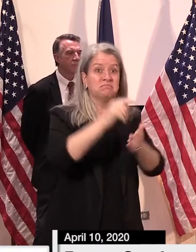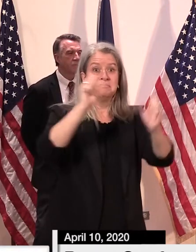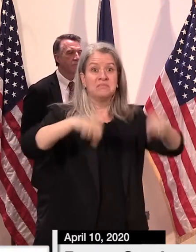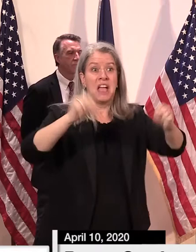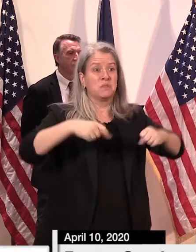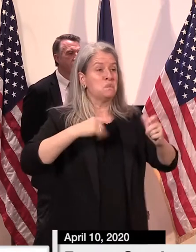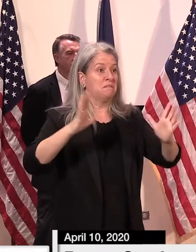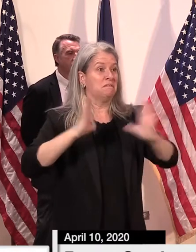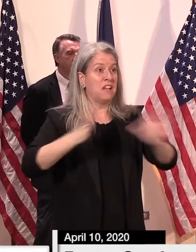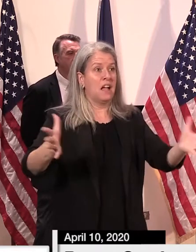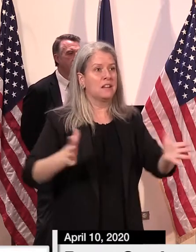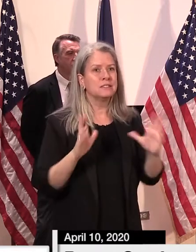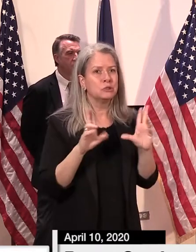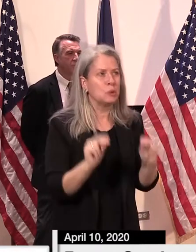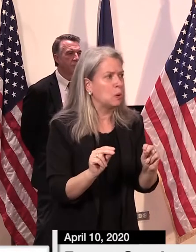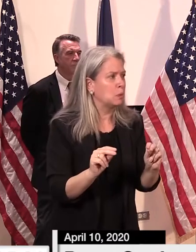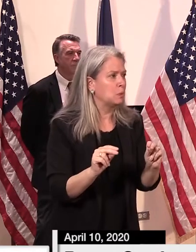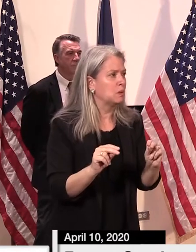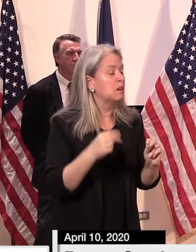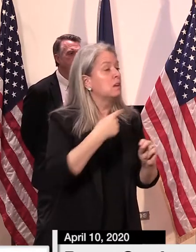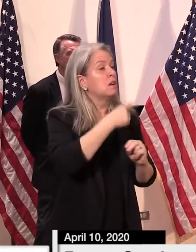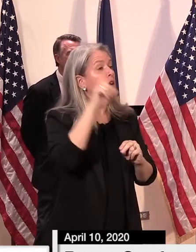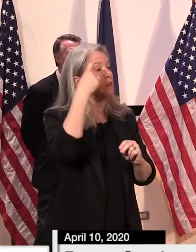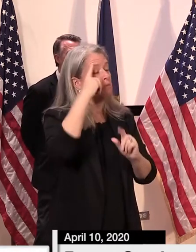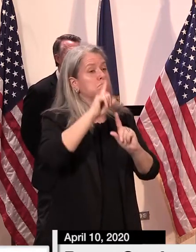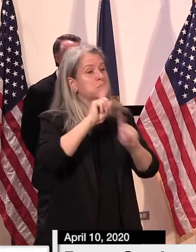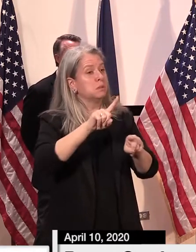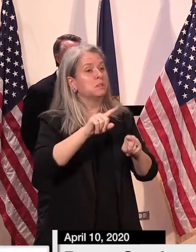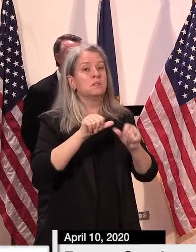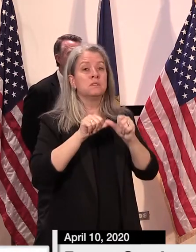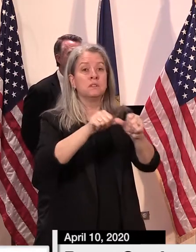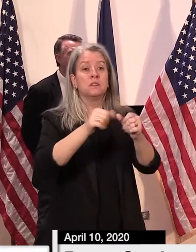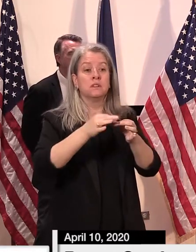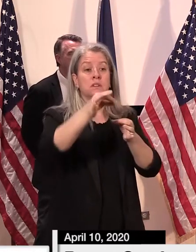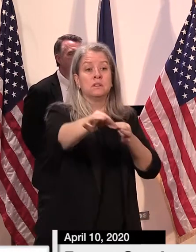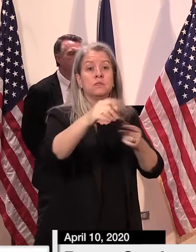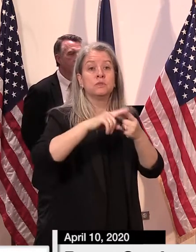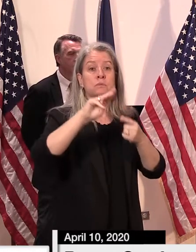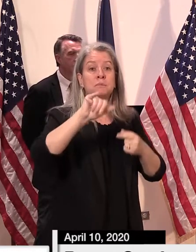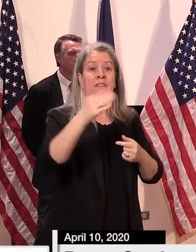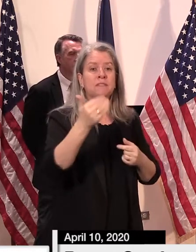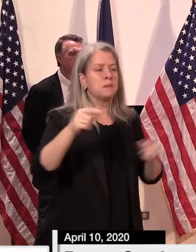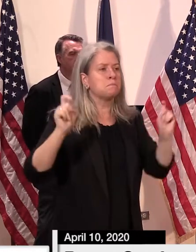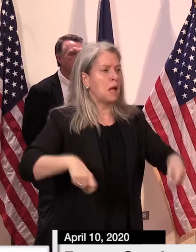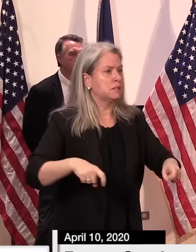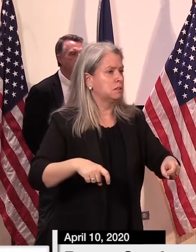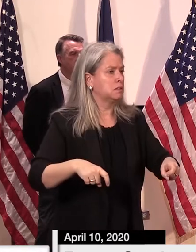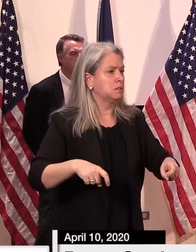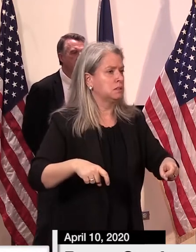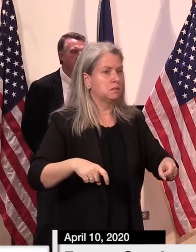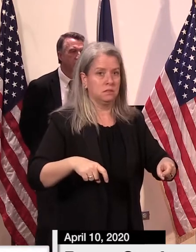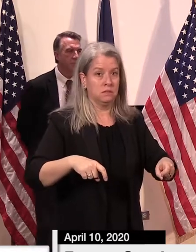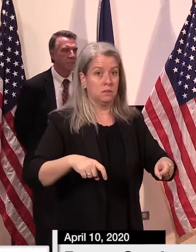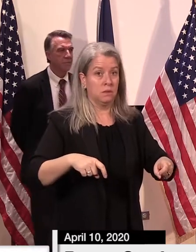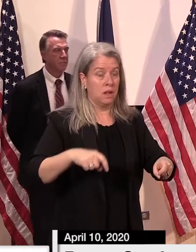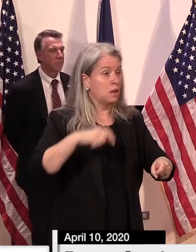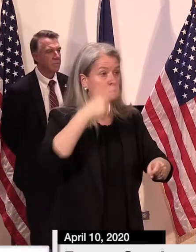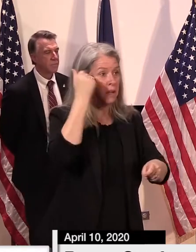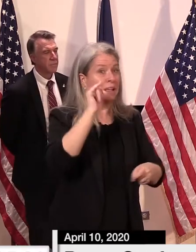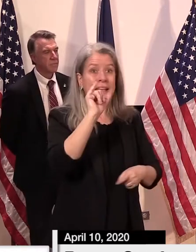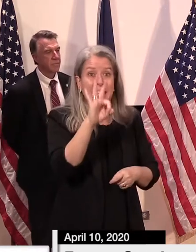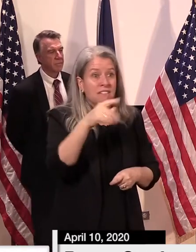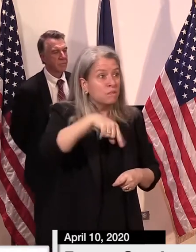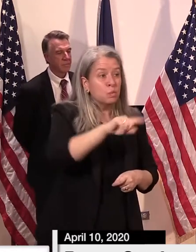necessary to ensure we continue on this positive trajectory. The trends can turn on a dime if we